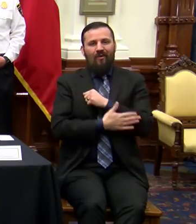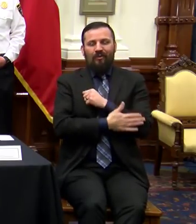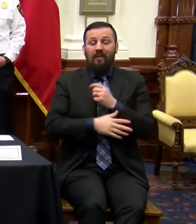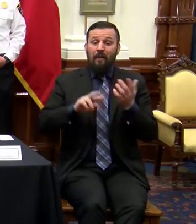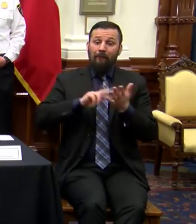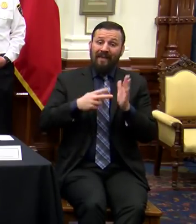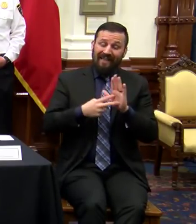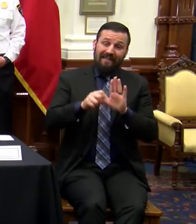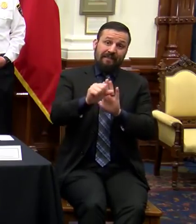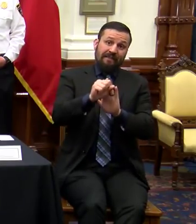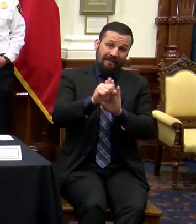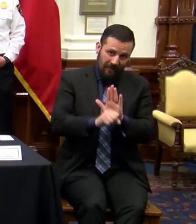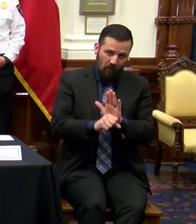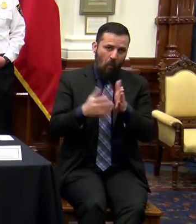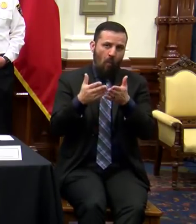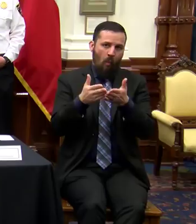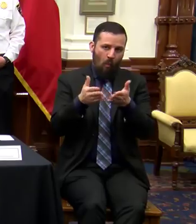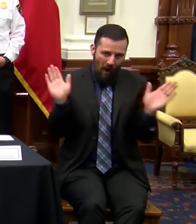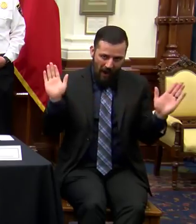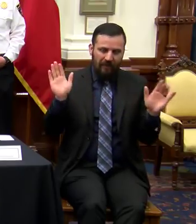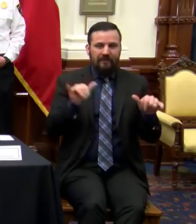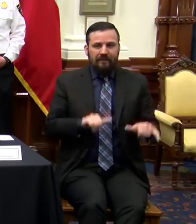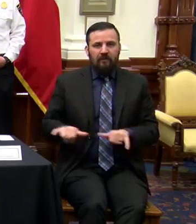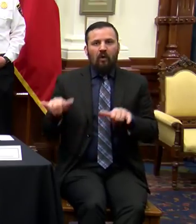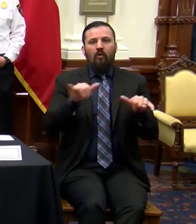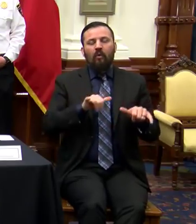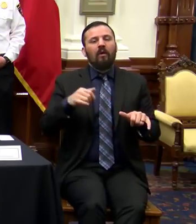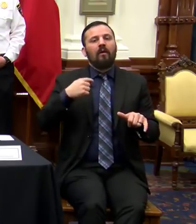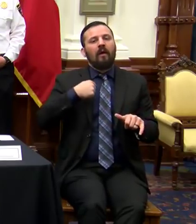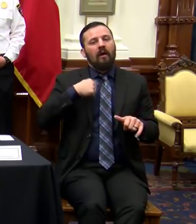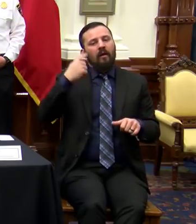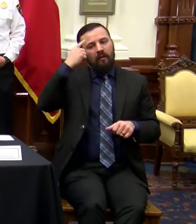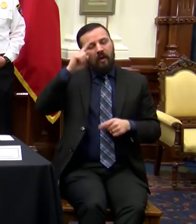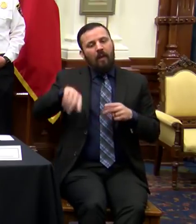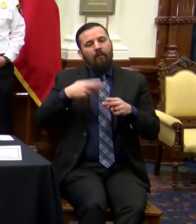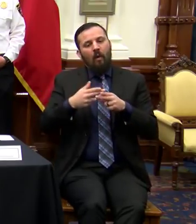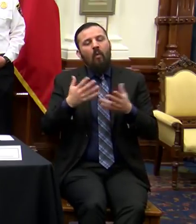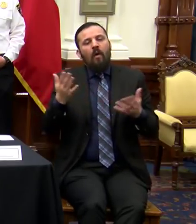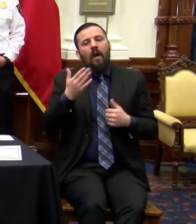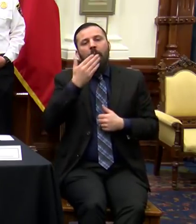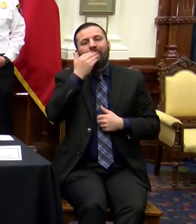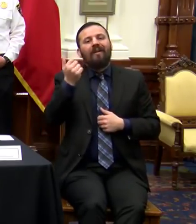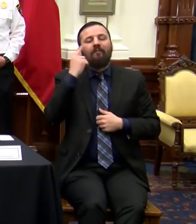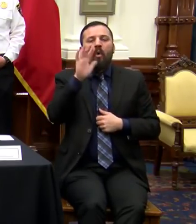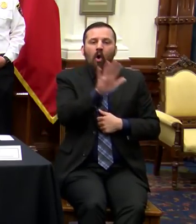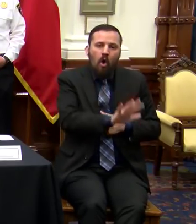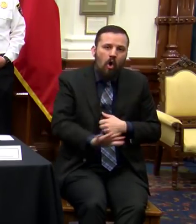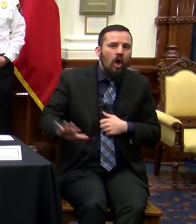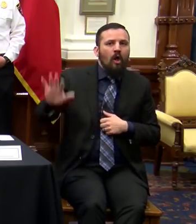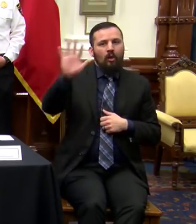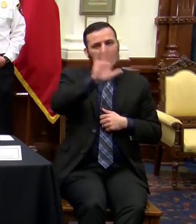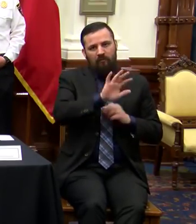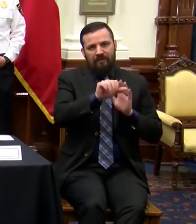to statewide standards, I'm looking at what is in the best interest for people around the state of Texas.